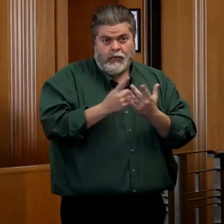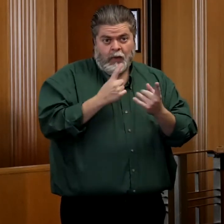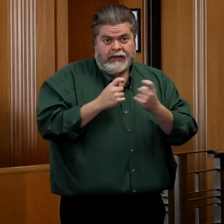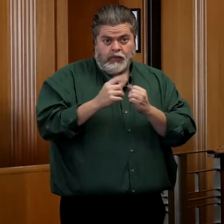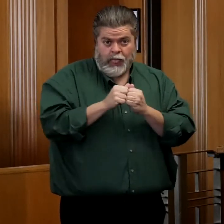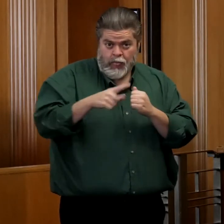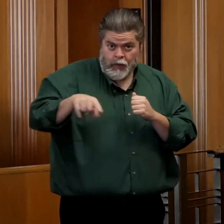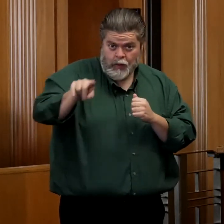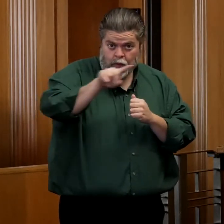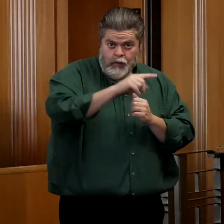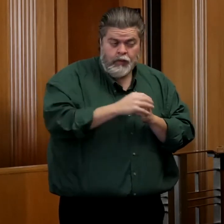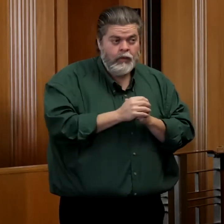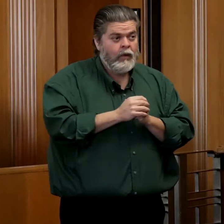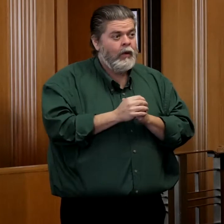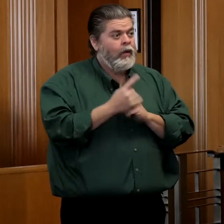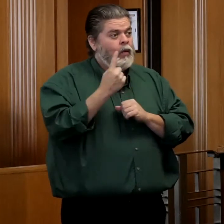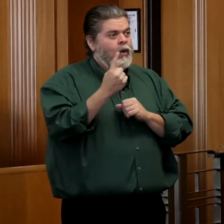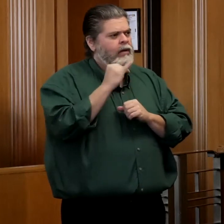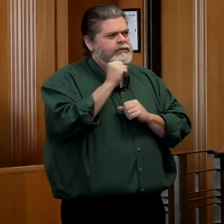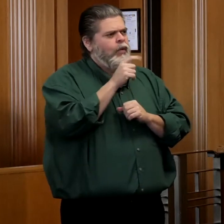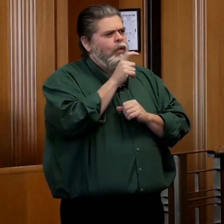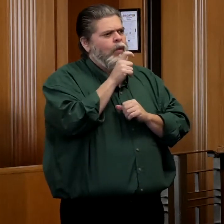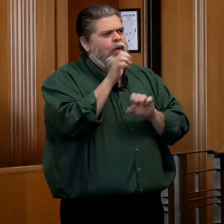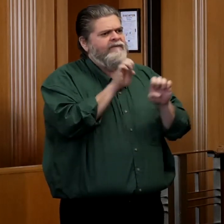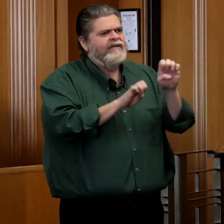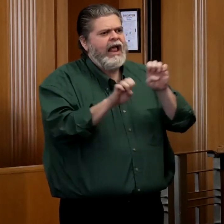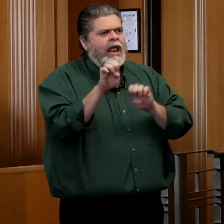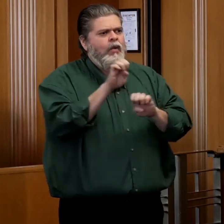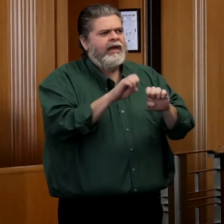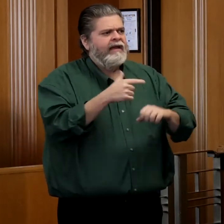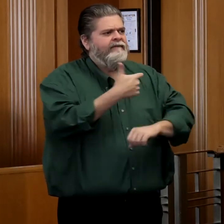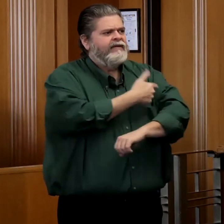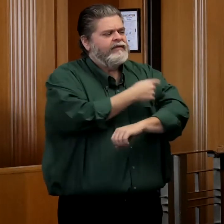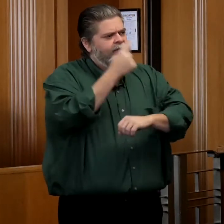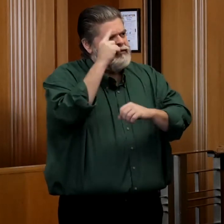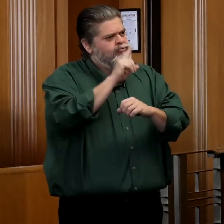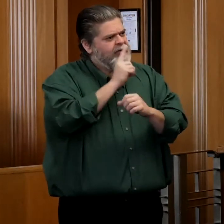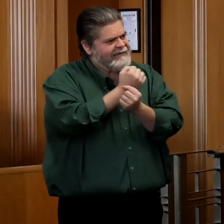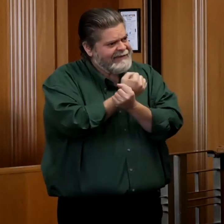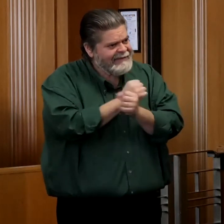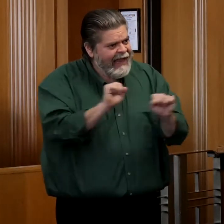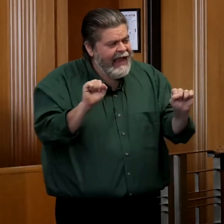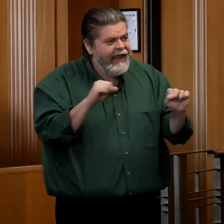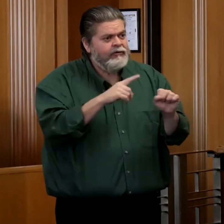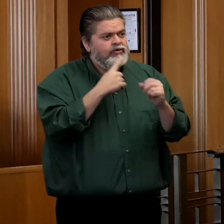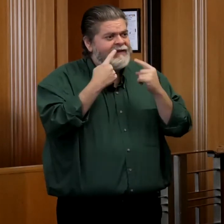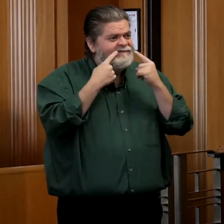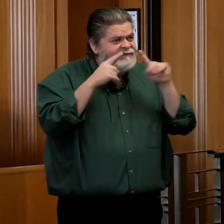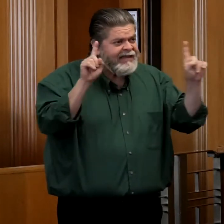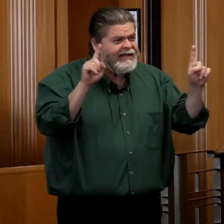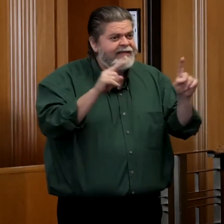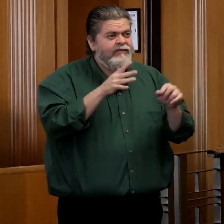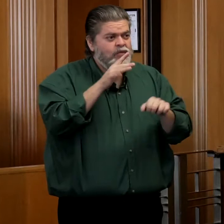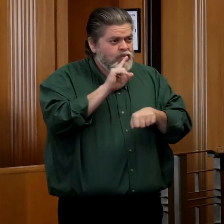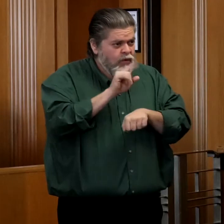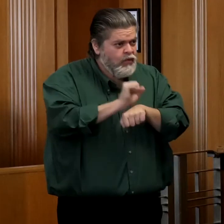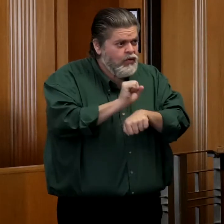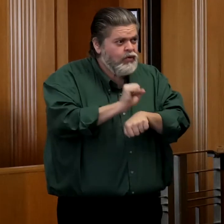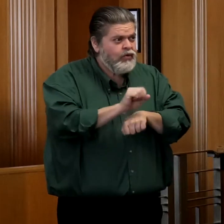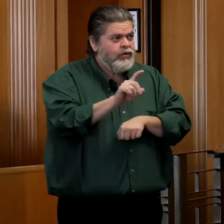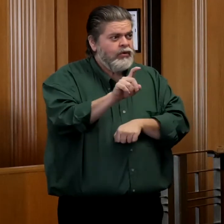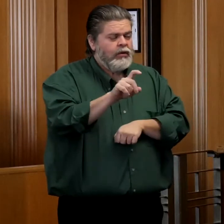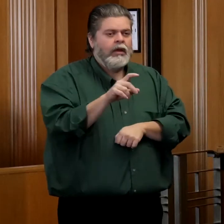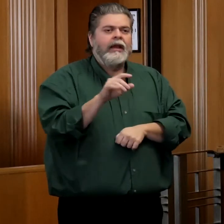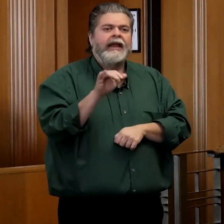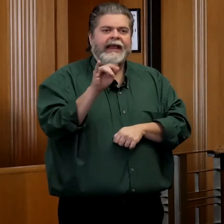you and, you know, one is really who's evaluating this vaccine for safety and efficacy or effectiveness. And it